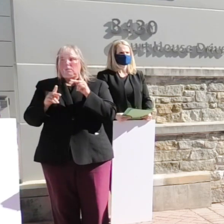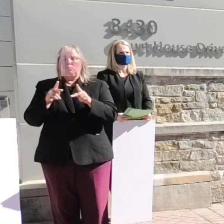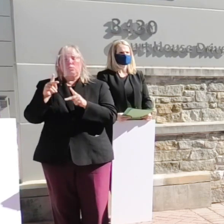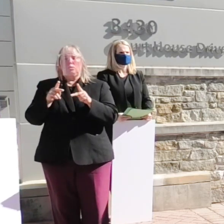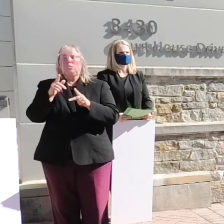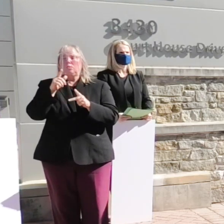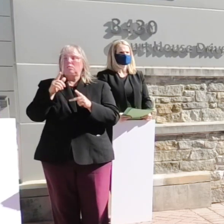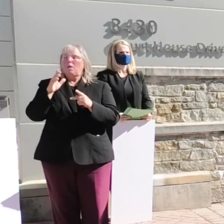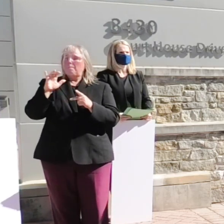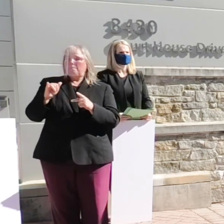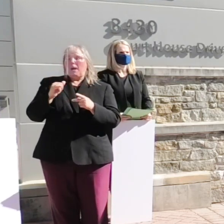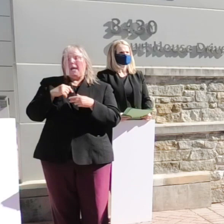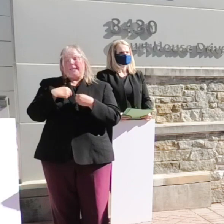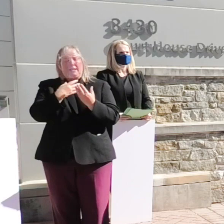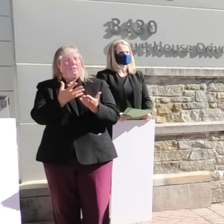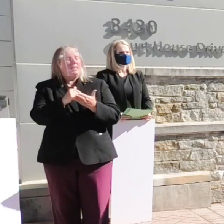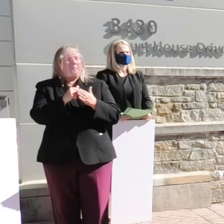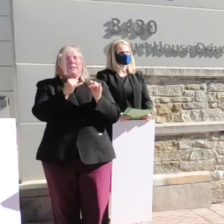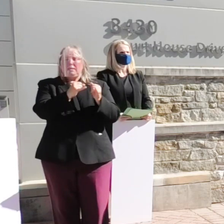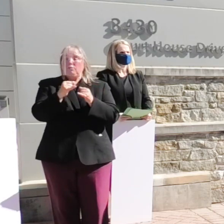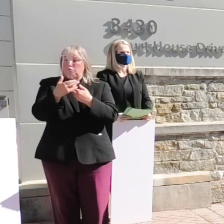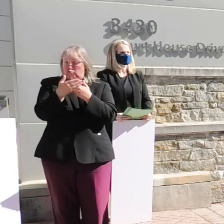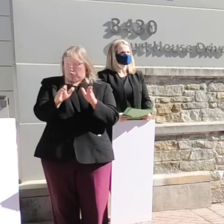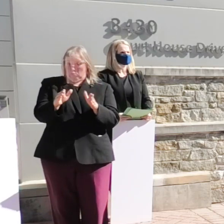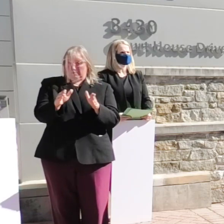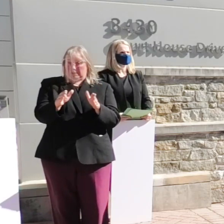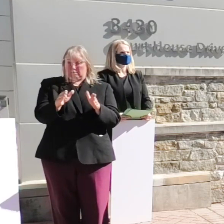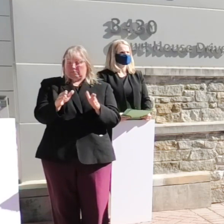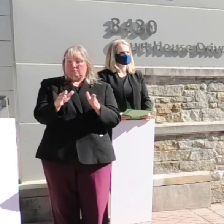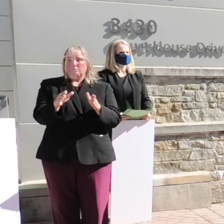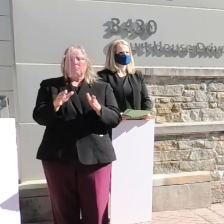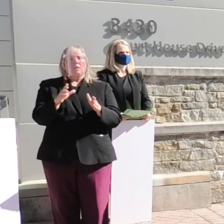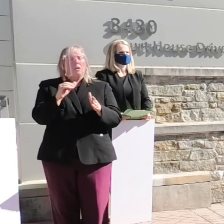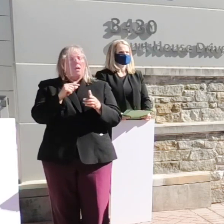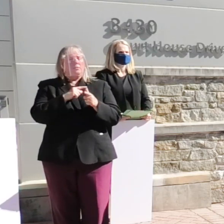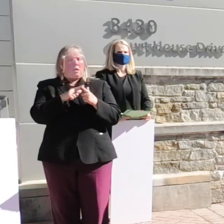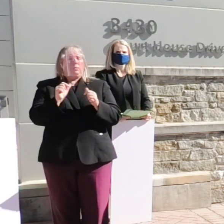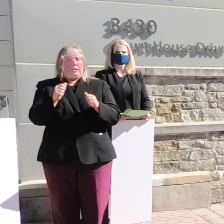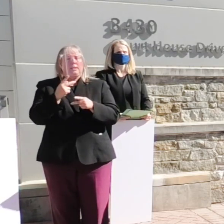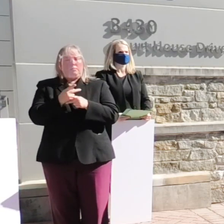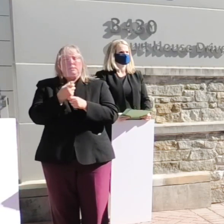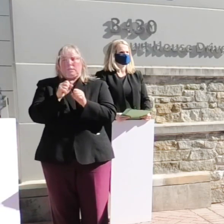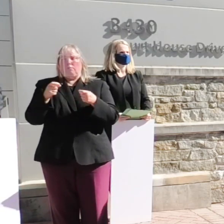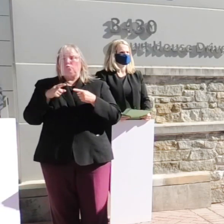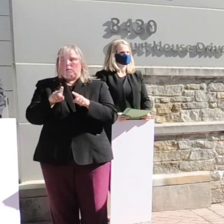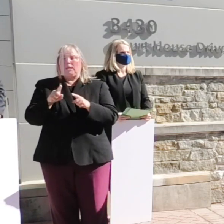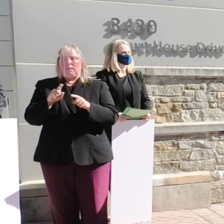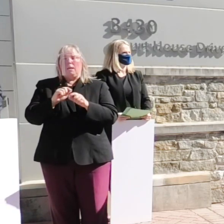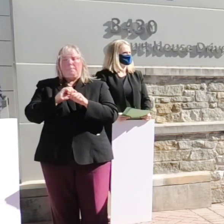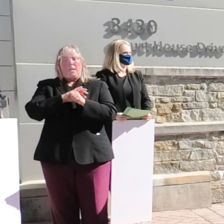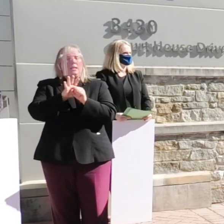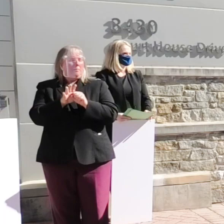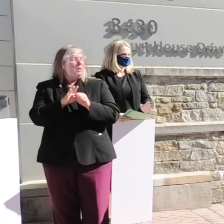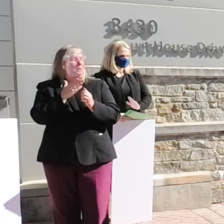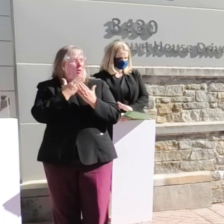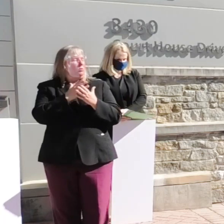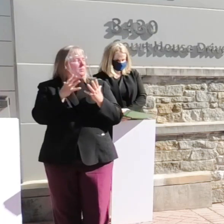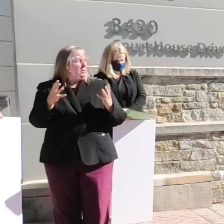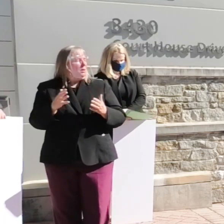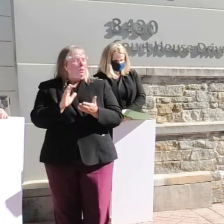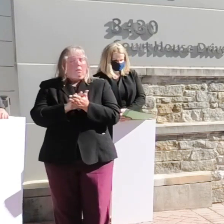by giving them individual rooms so that we keep safe during the pandemic thank you so much